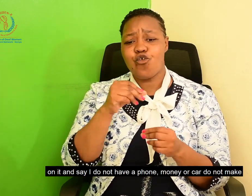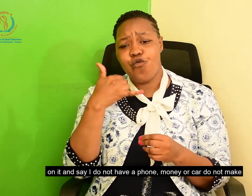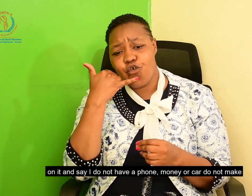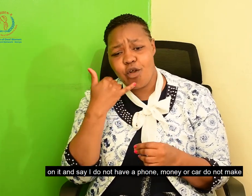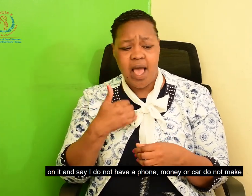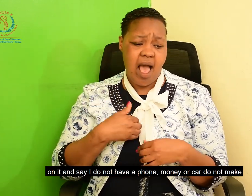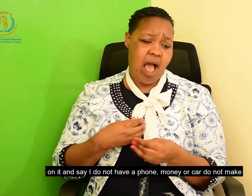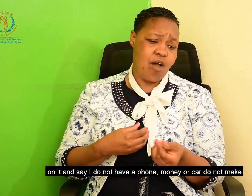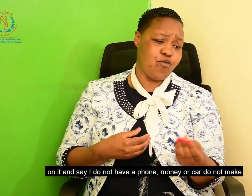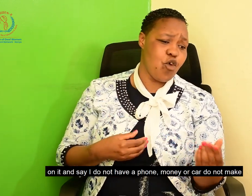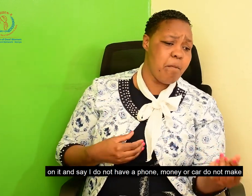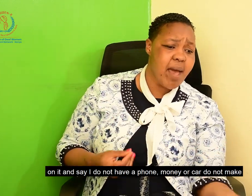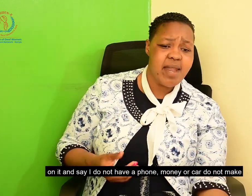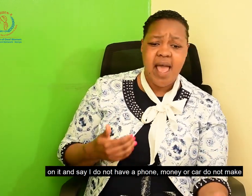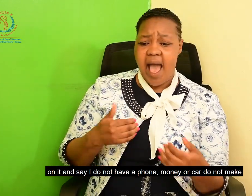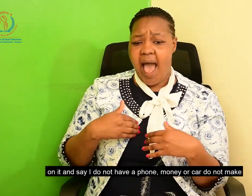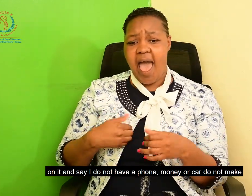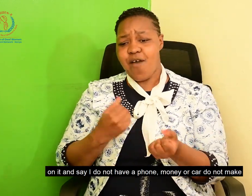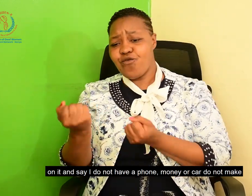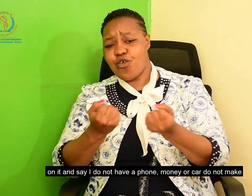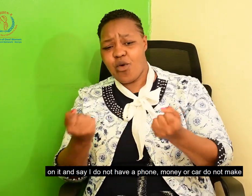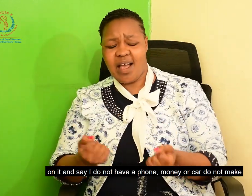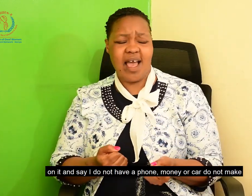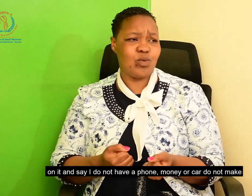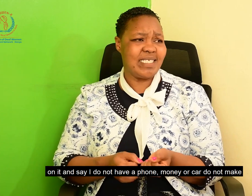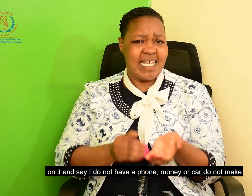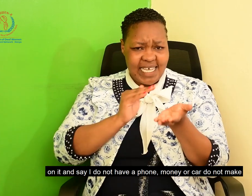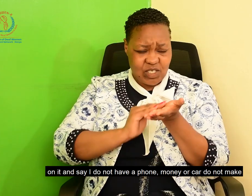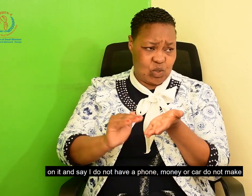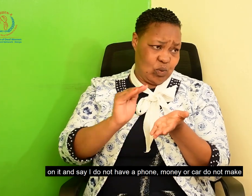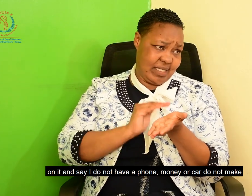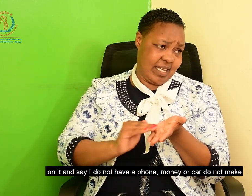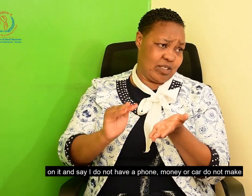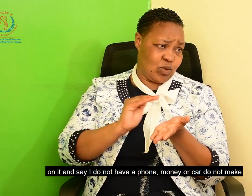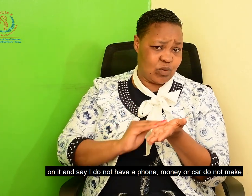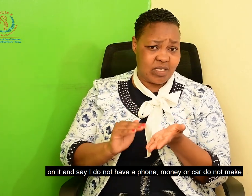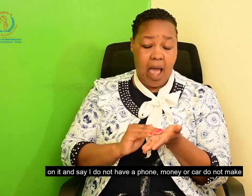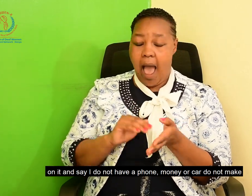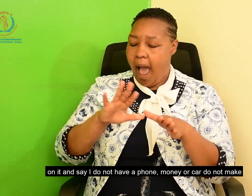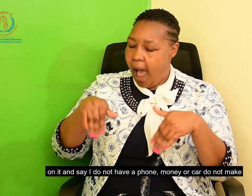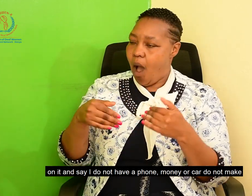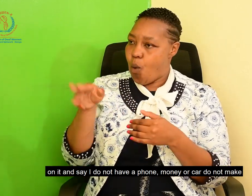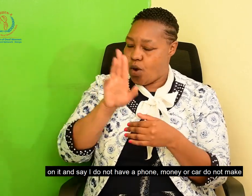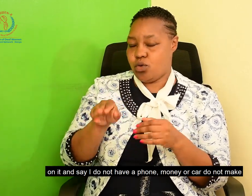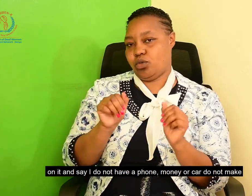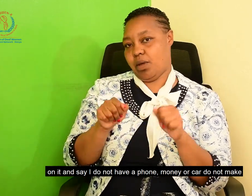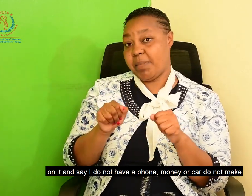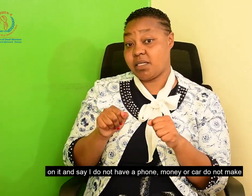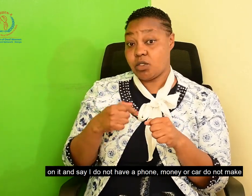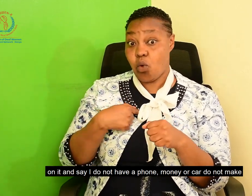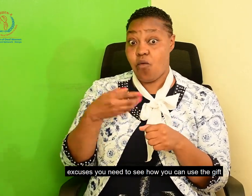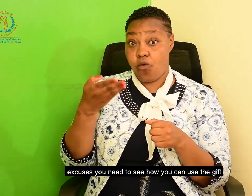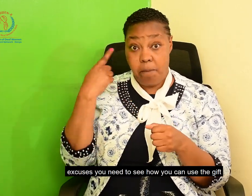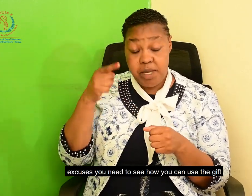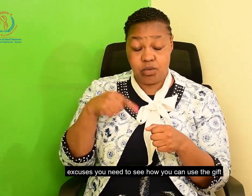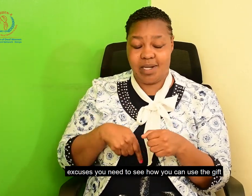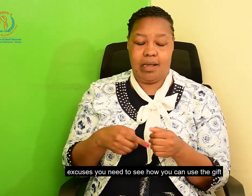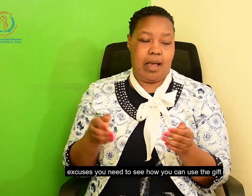it or say, oh no, I do not have a phone, I do not have money, I don't have a car. Do not make excuses. You